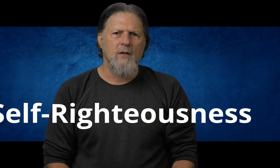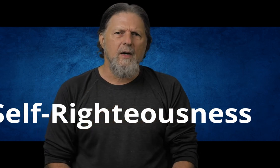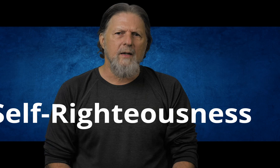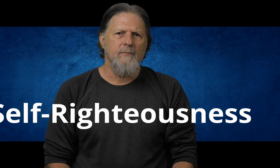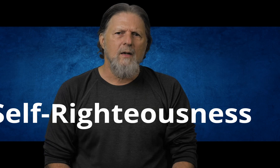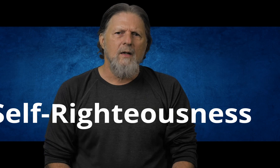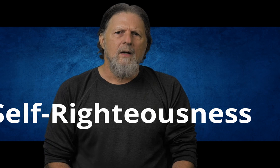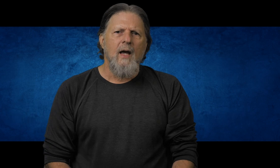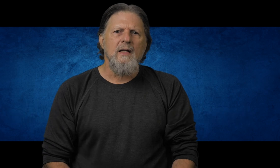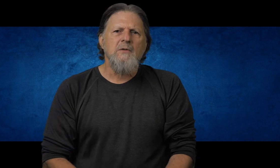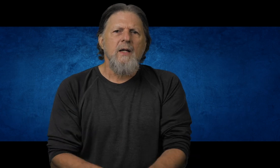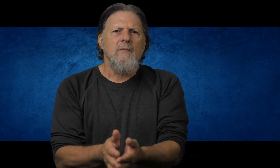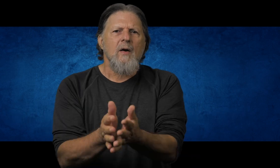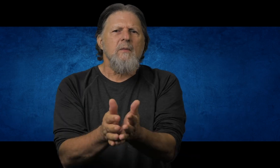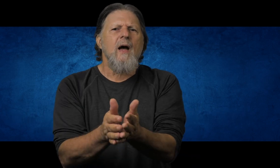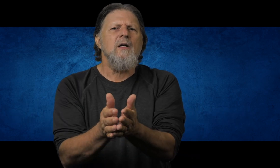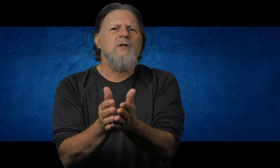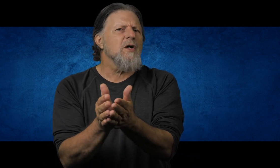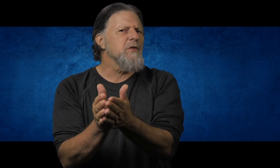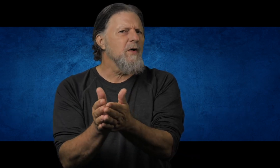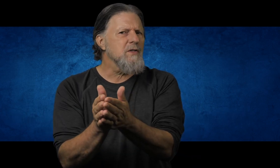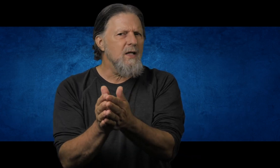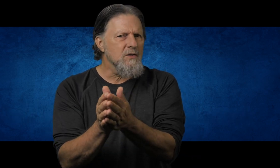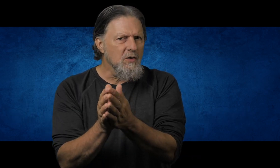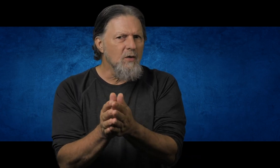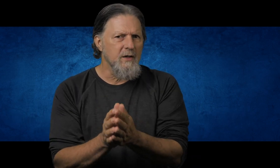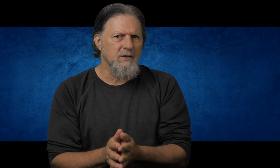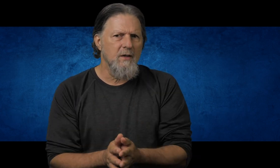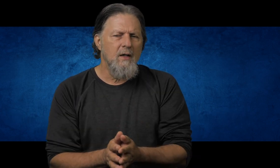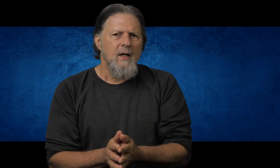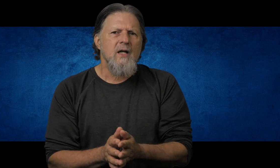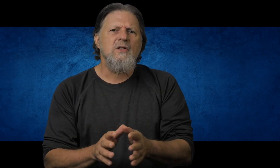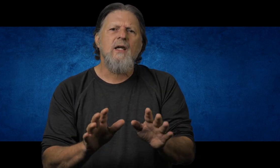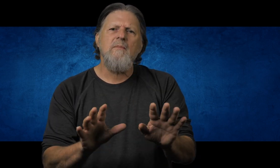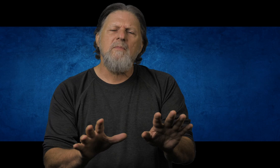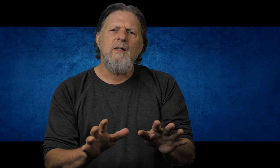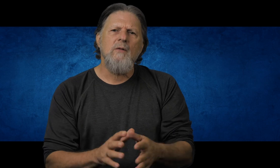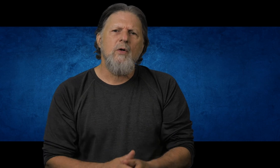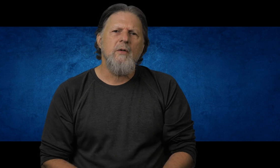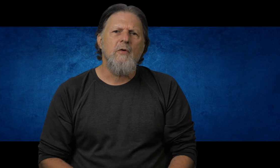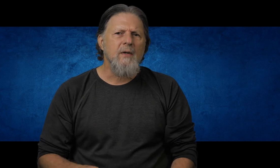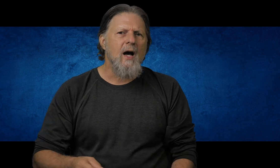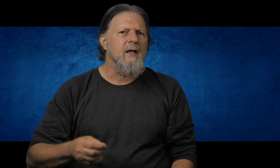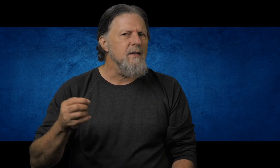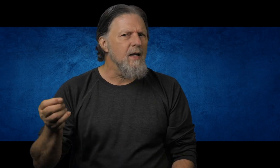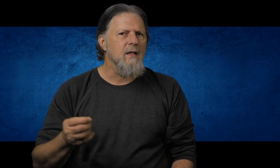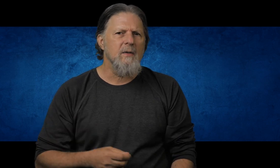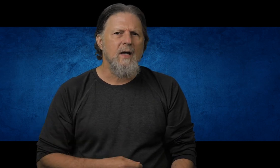away. And let's begin by reminding ourselves of what Satan's goal is. It's to keep men and women from God and take them into